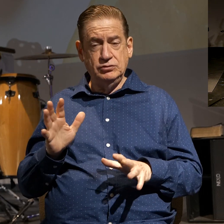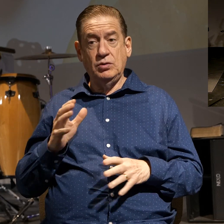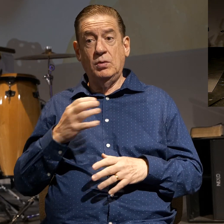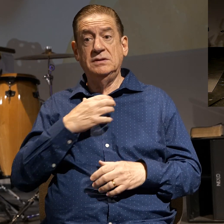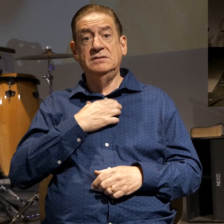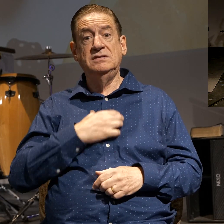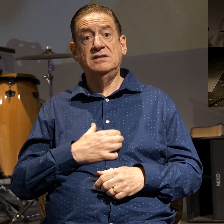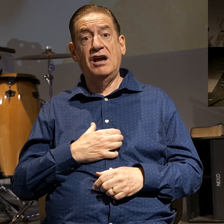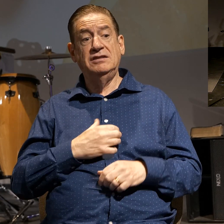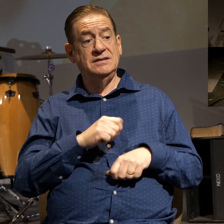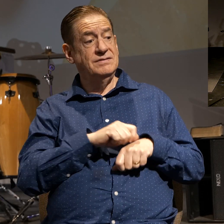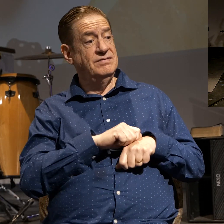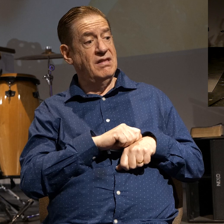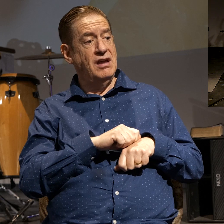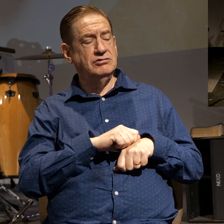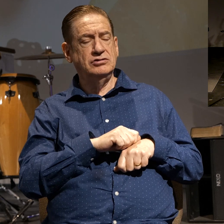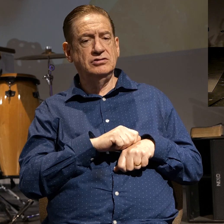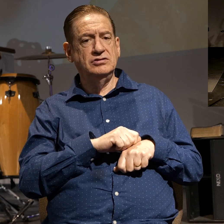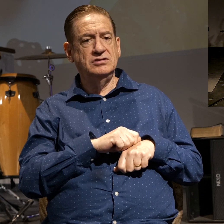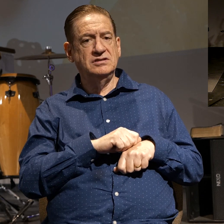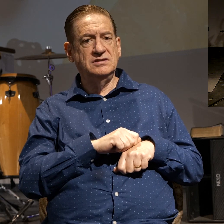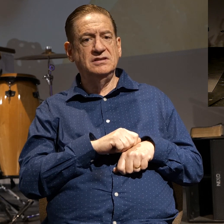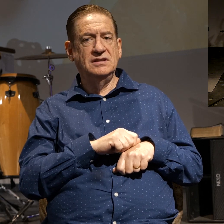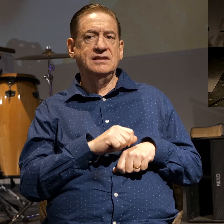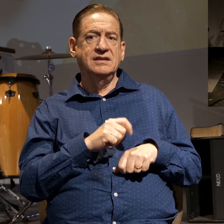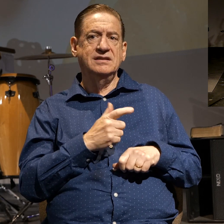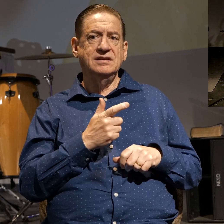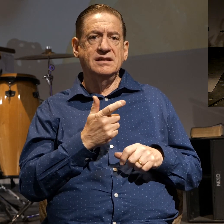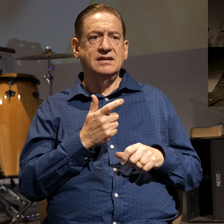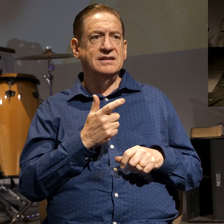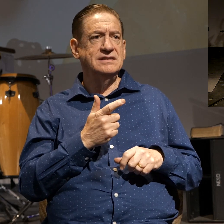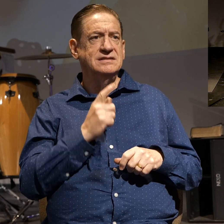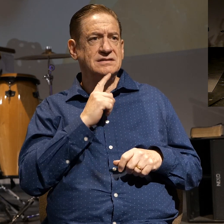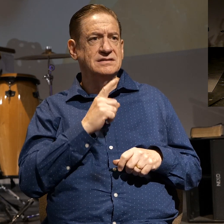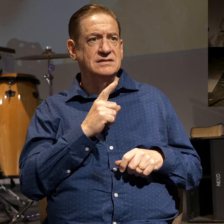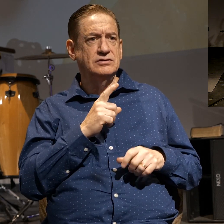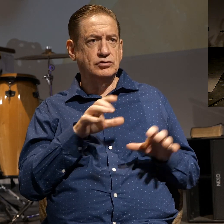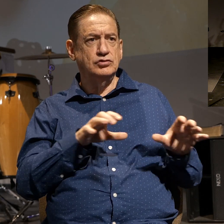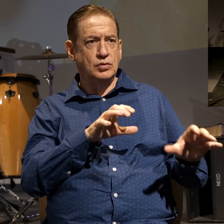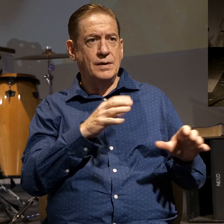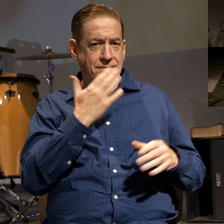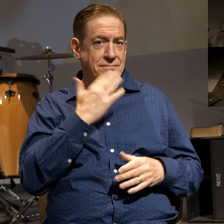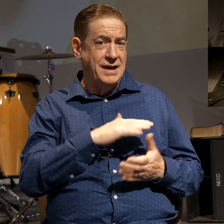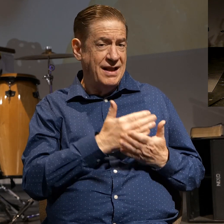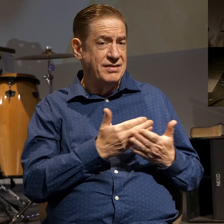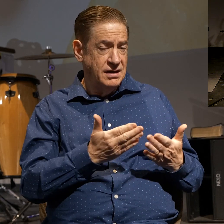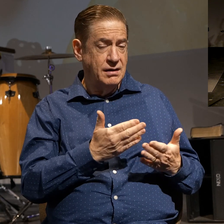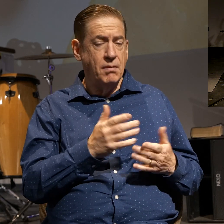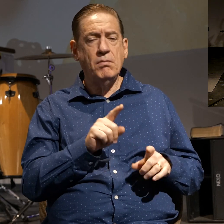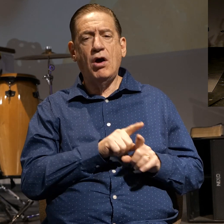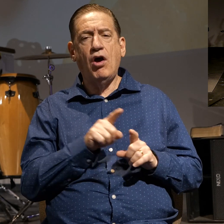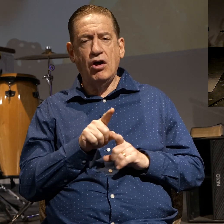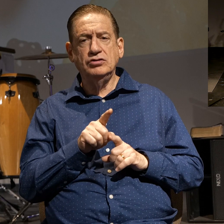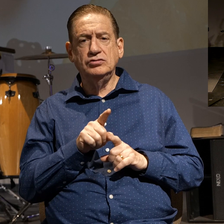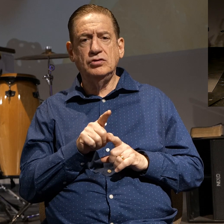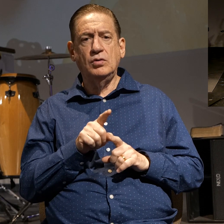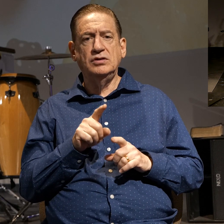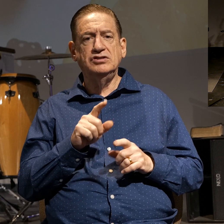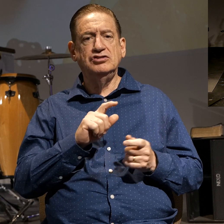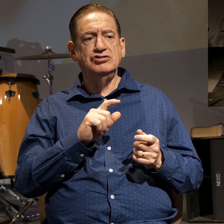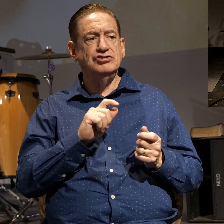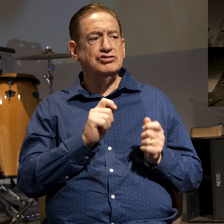flesh is doing bad things, certainly, but it's also taking good things and turning them into ultimate things,